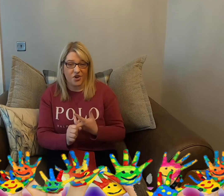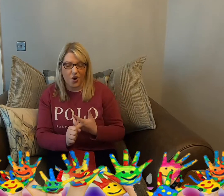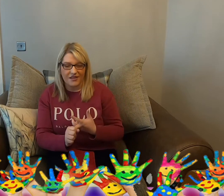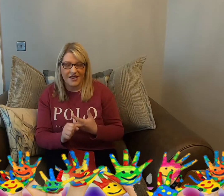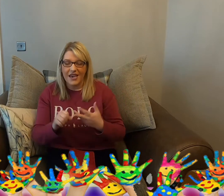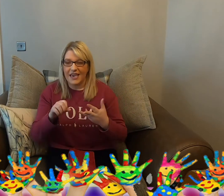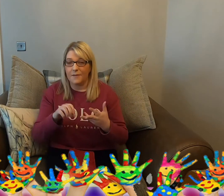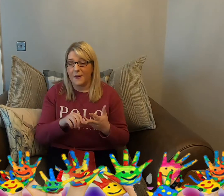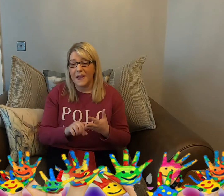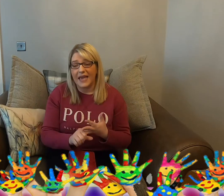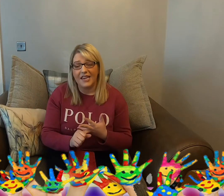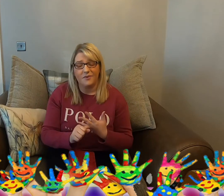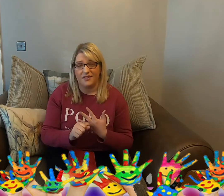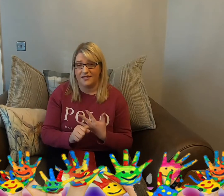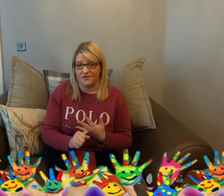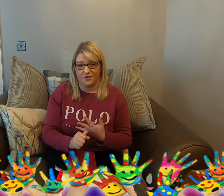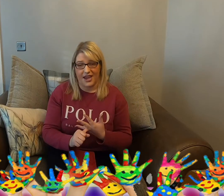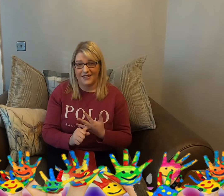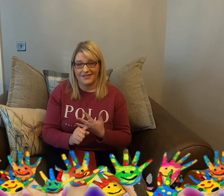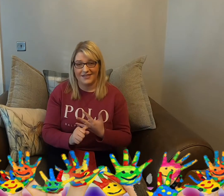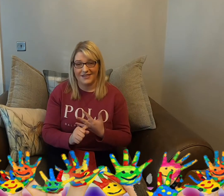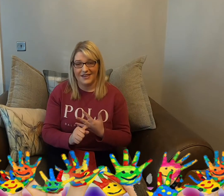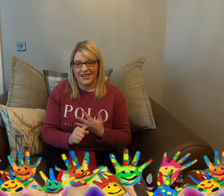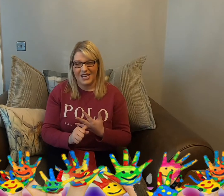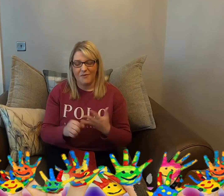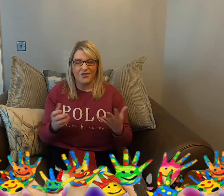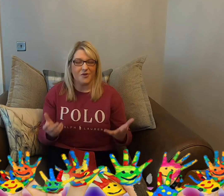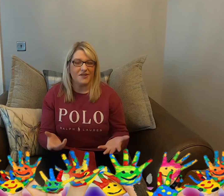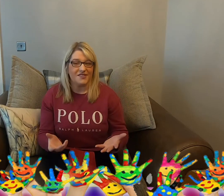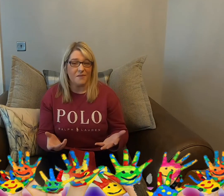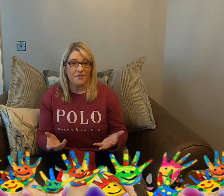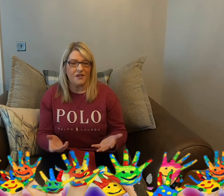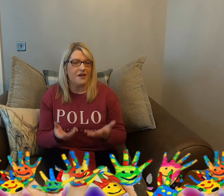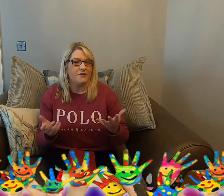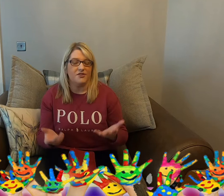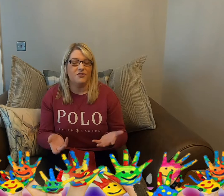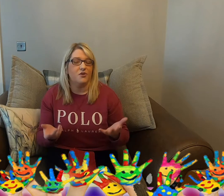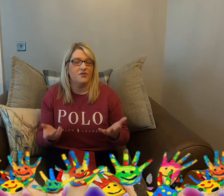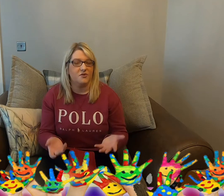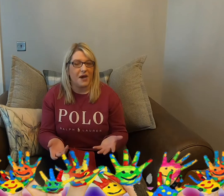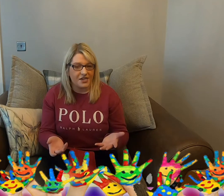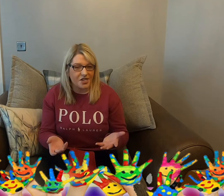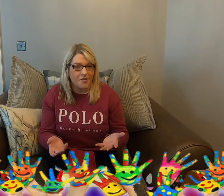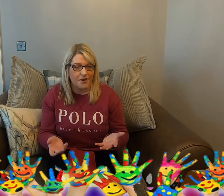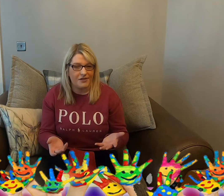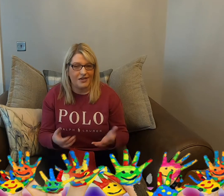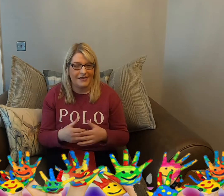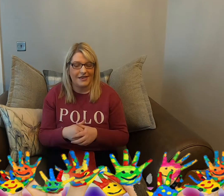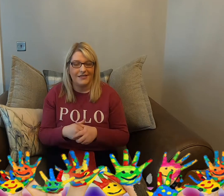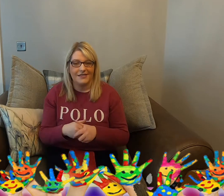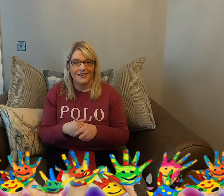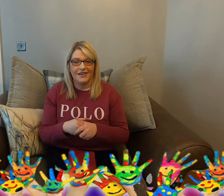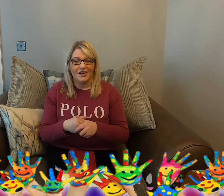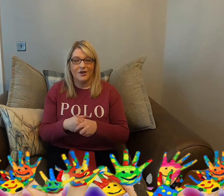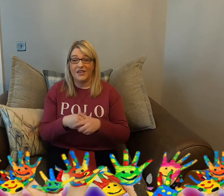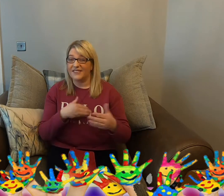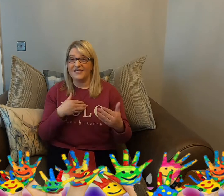taught. He played with his friends. But there was something that was so special about Jesus that's